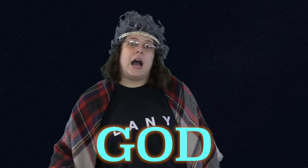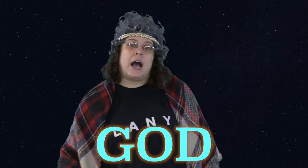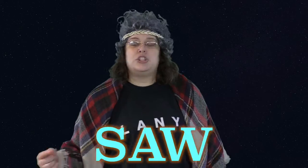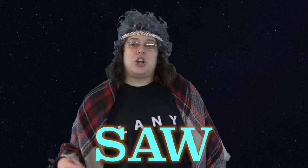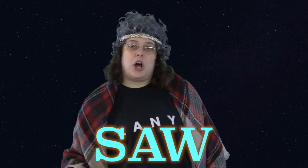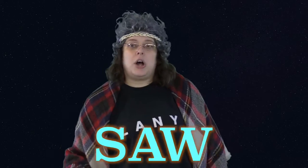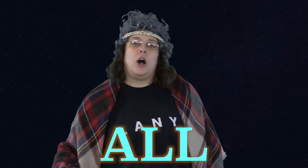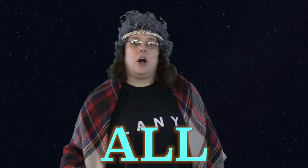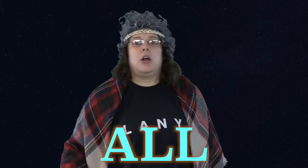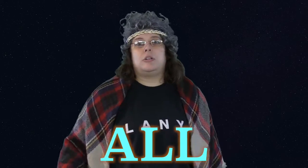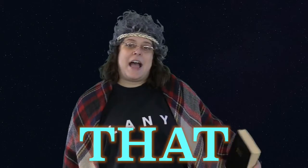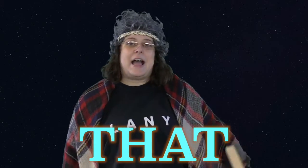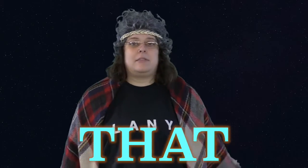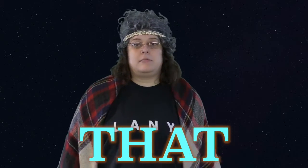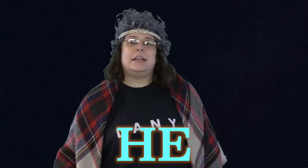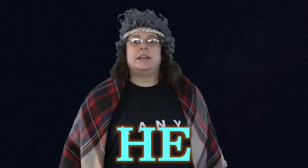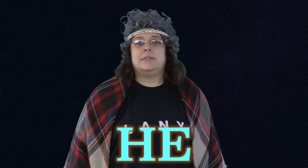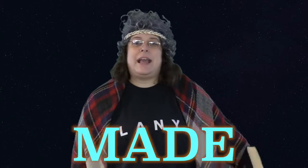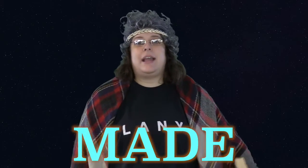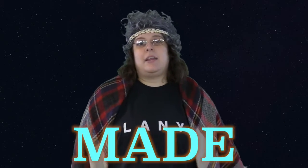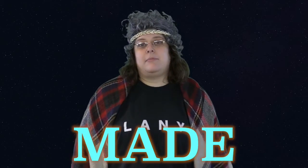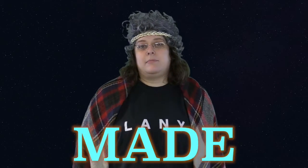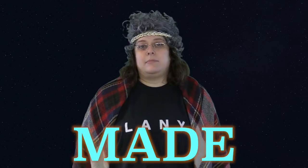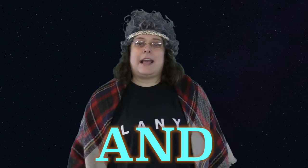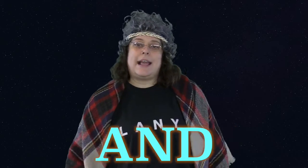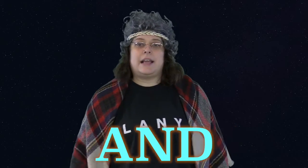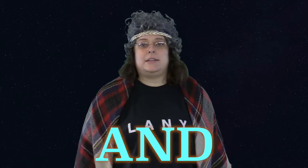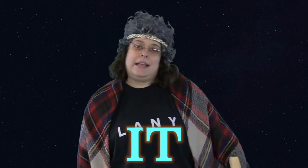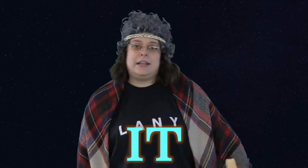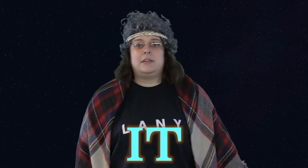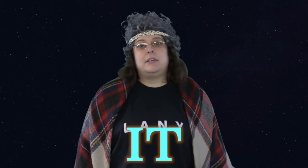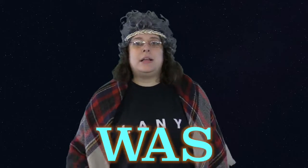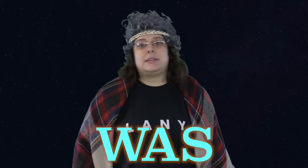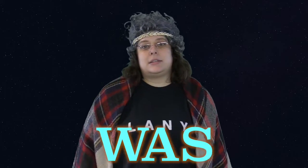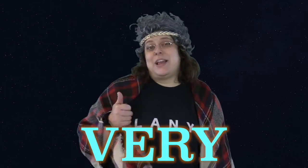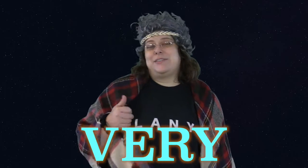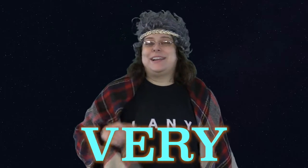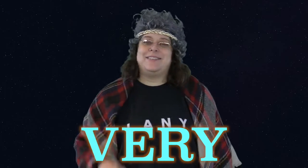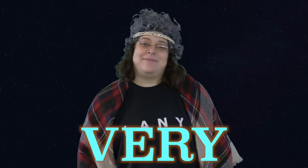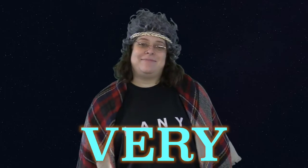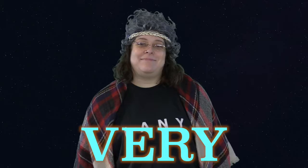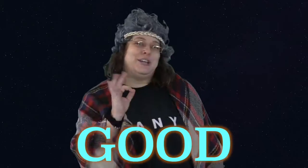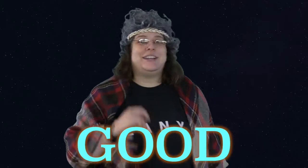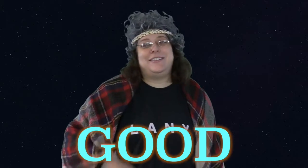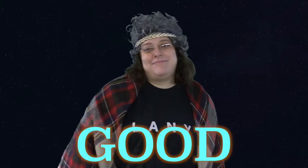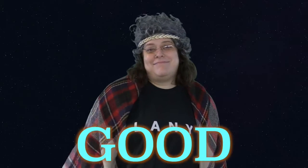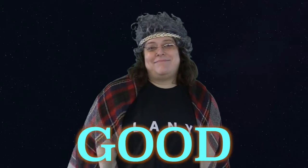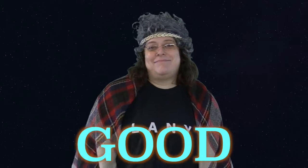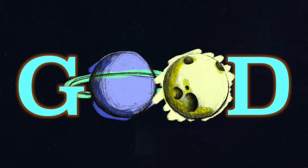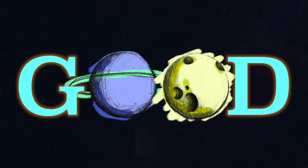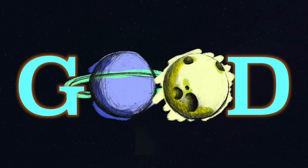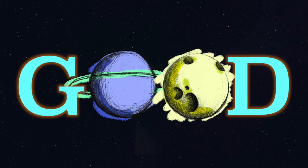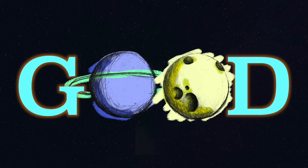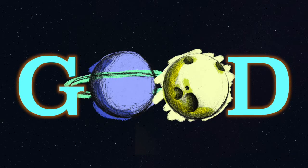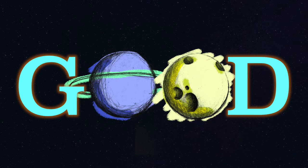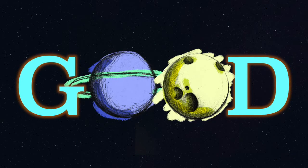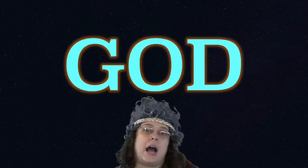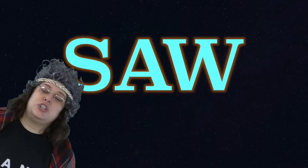God saw all that he made, and it was very good. God